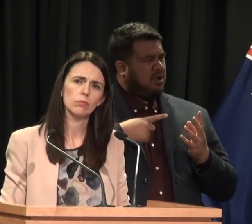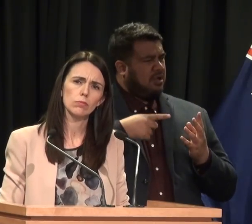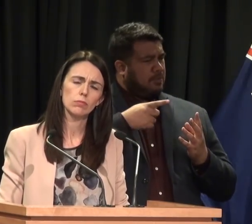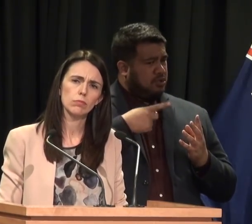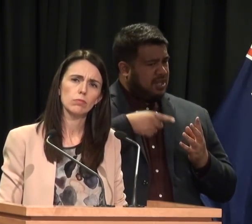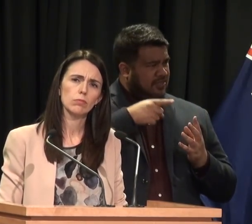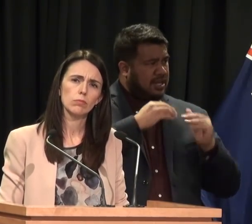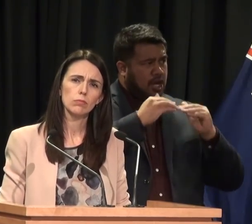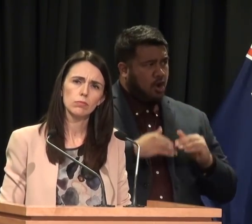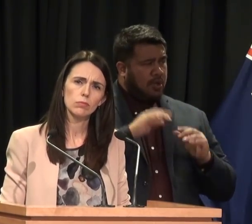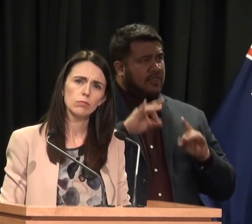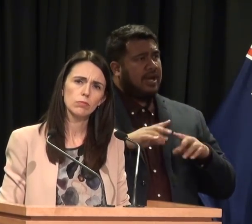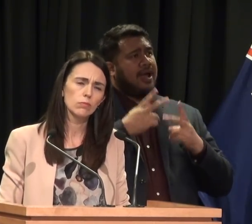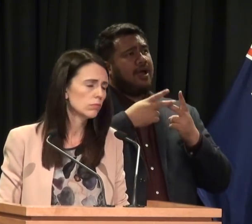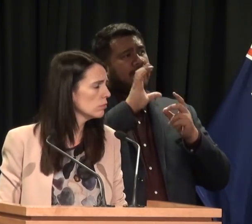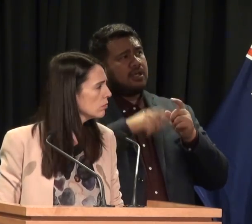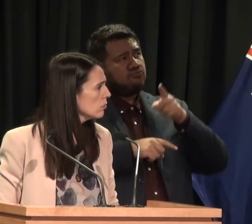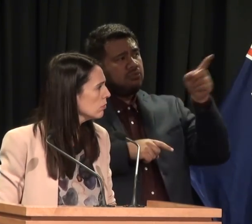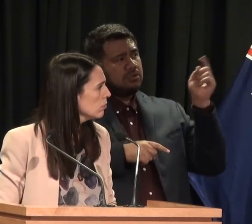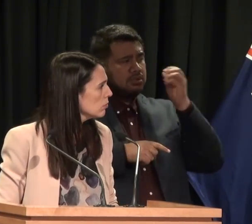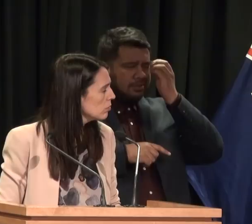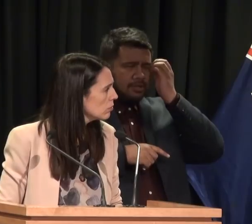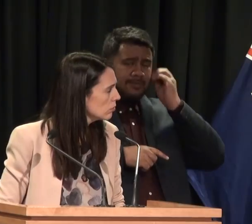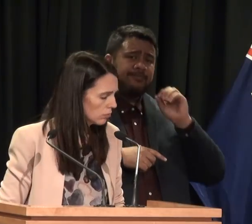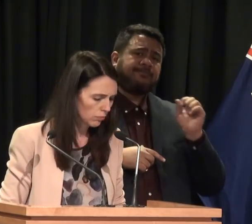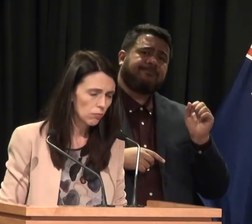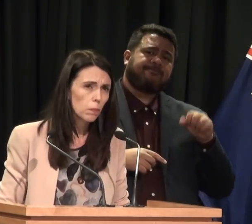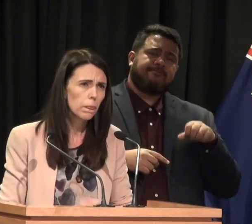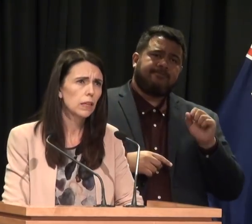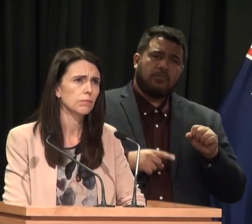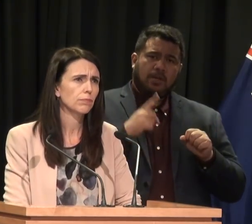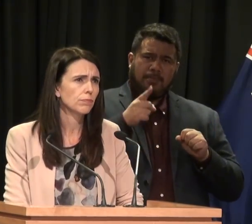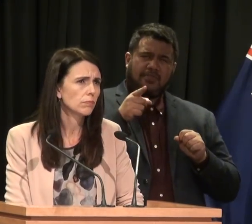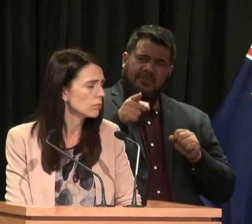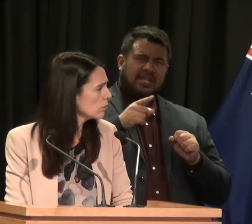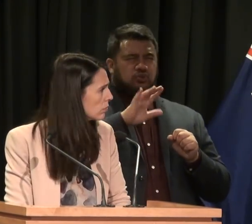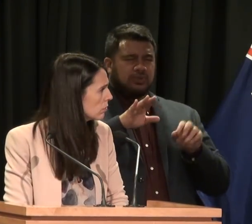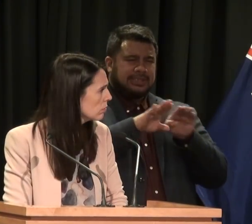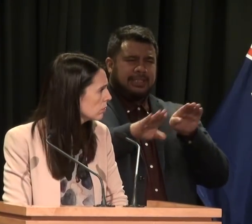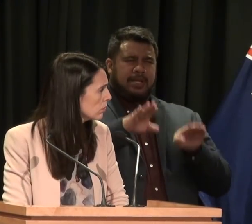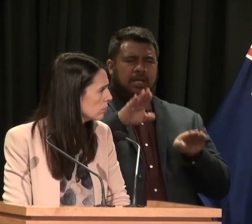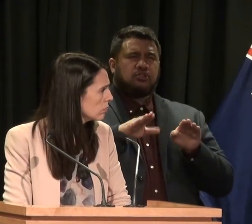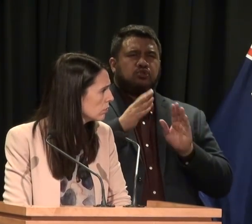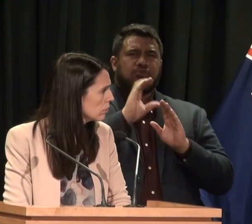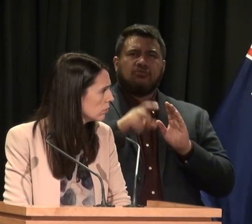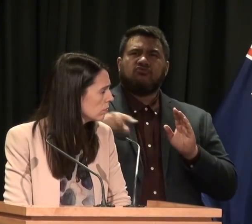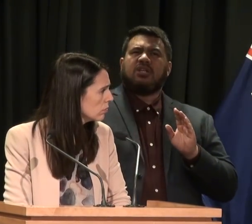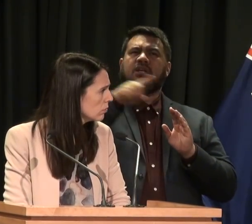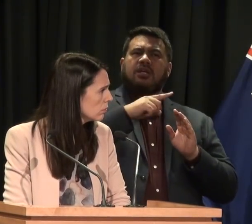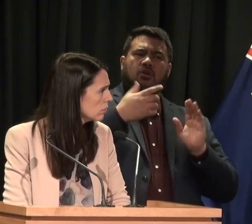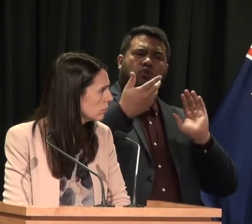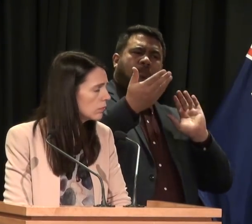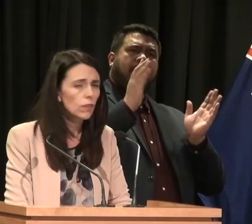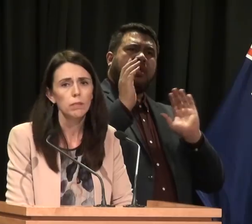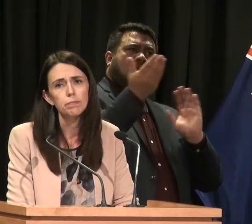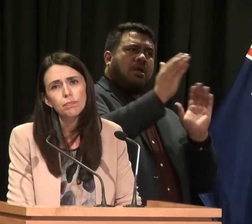it's lower than a whole lot of other countries. Yeah, look, I mean, it's within the ballpark of countries that we would normally compare